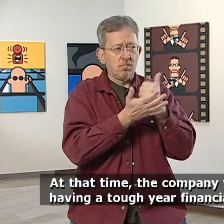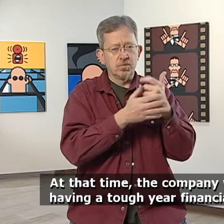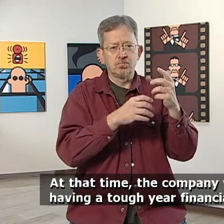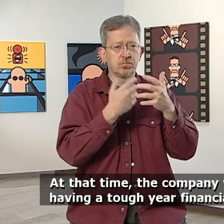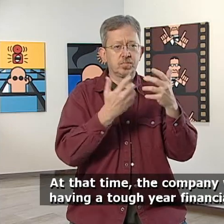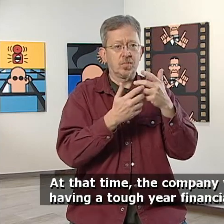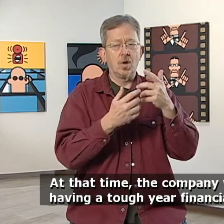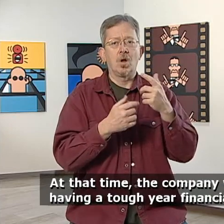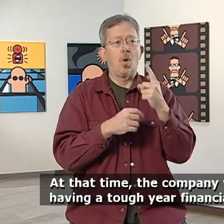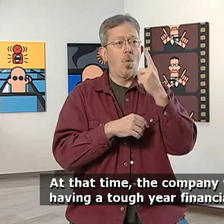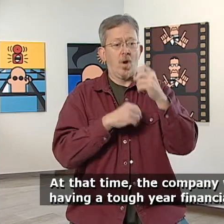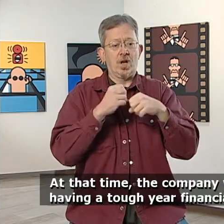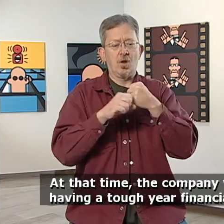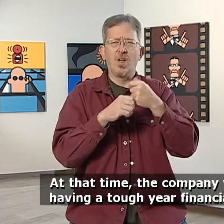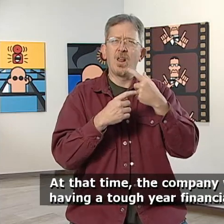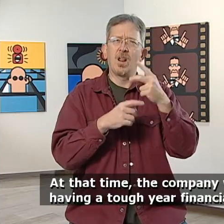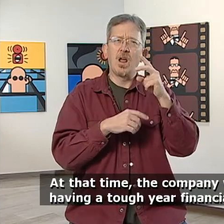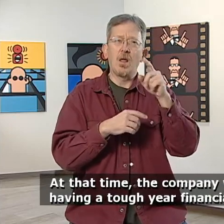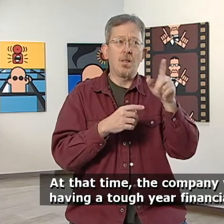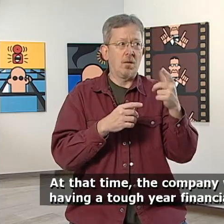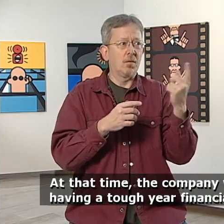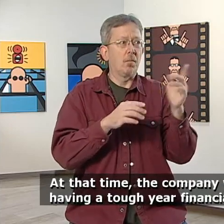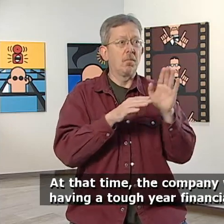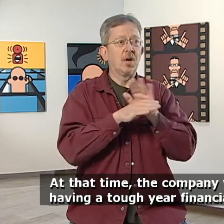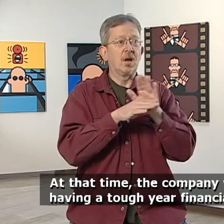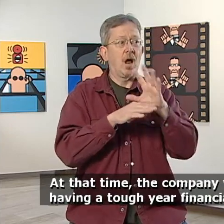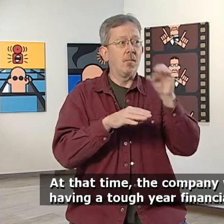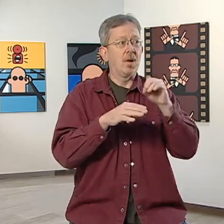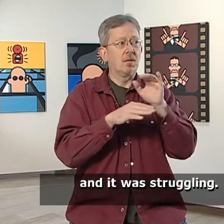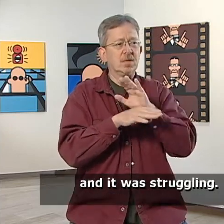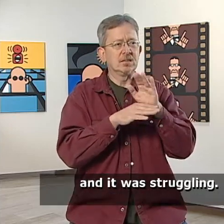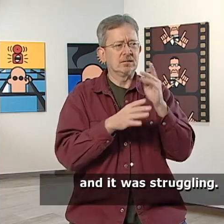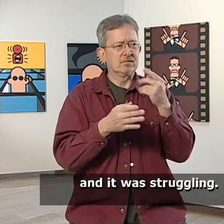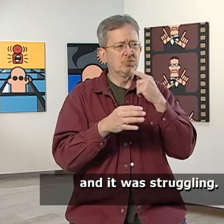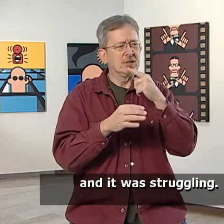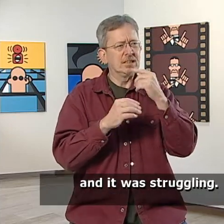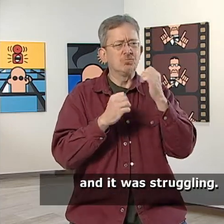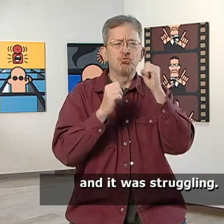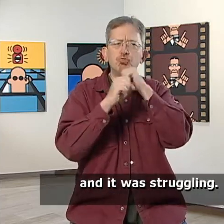At that time, the company was having a tough year financially. And it was struggling.